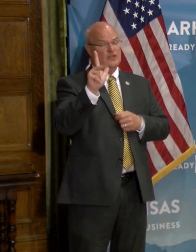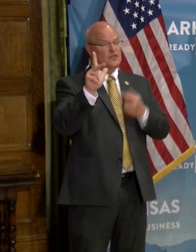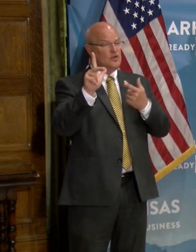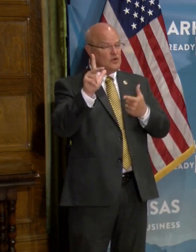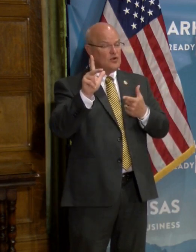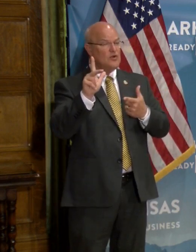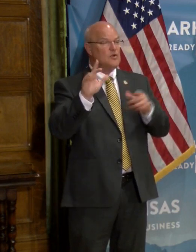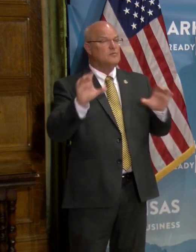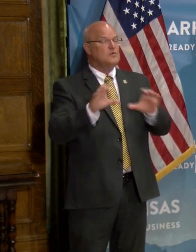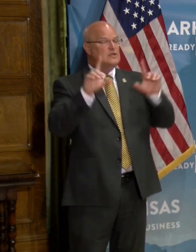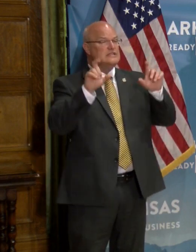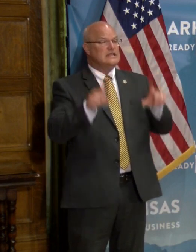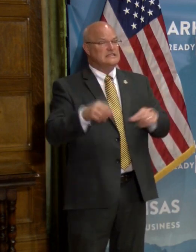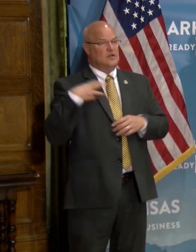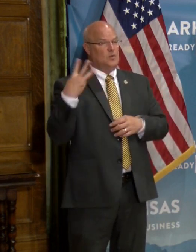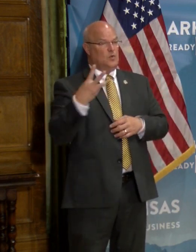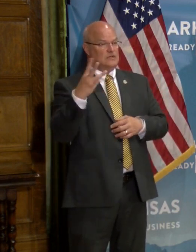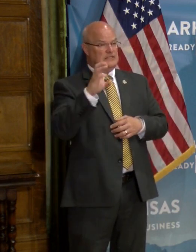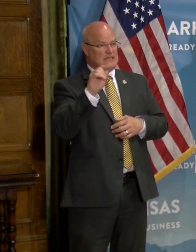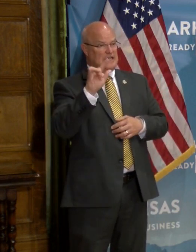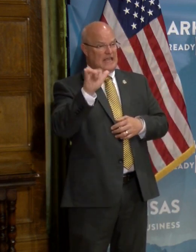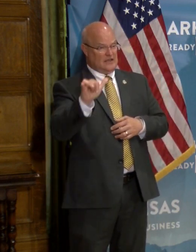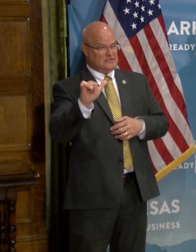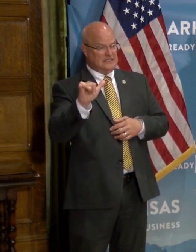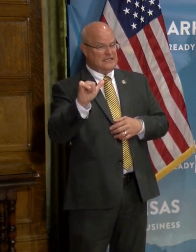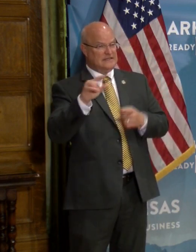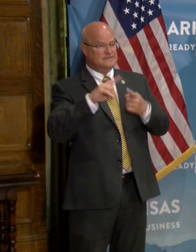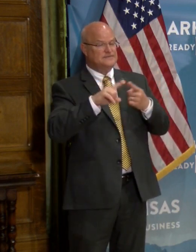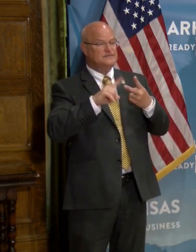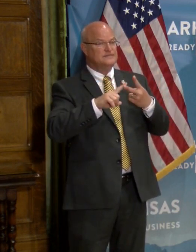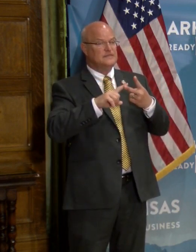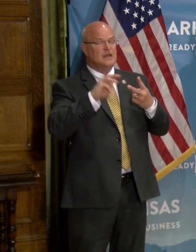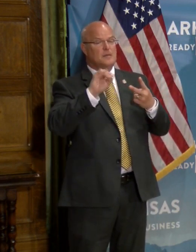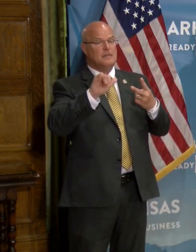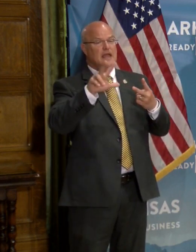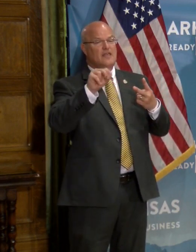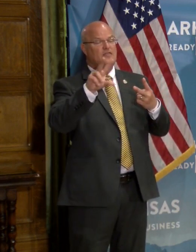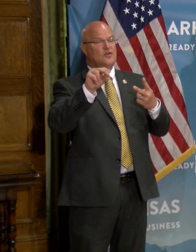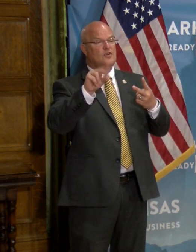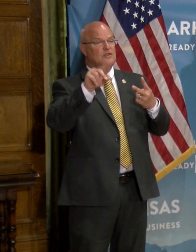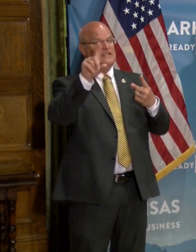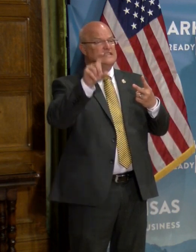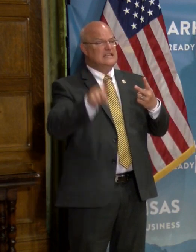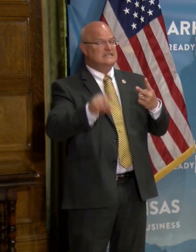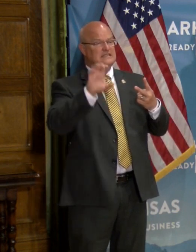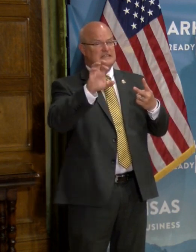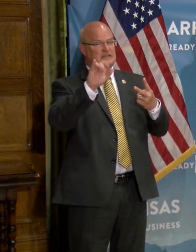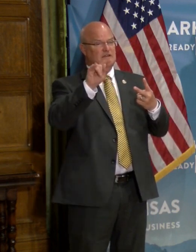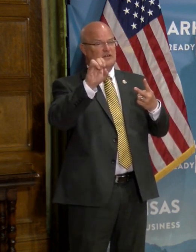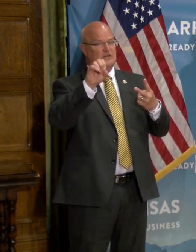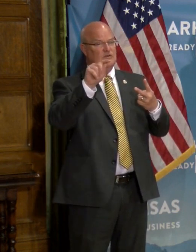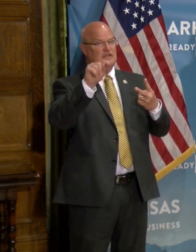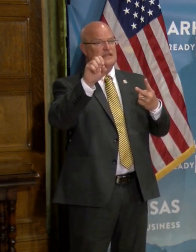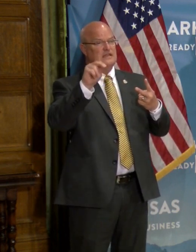uh, doing testing in Washington County. May 30th, we'll be doing testing in Crittenden, Jefferson, and